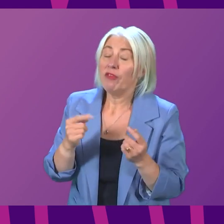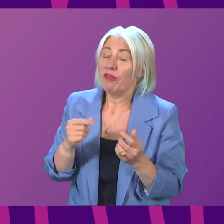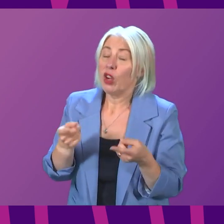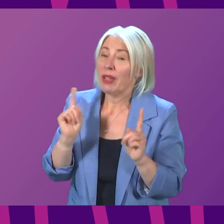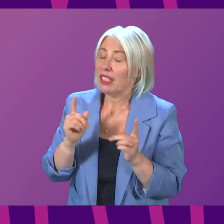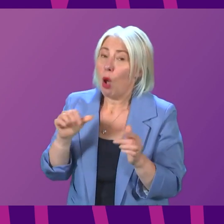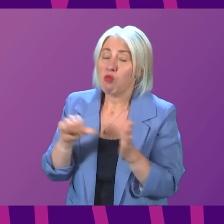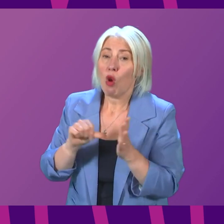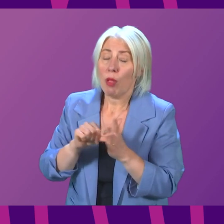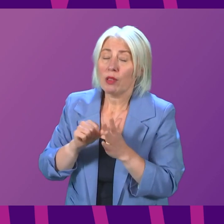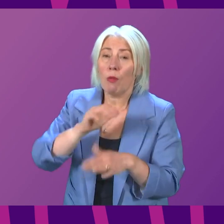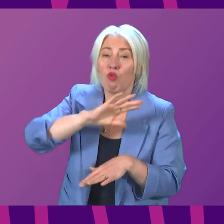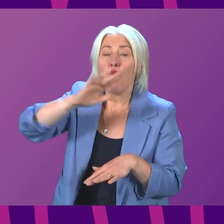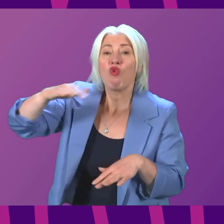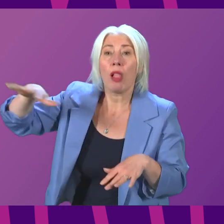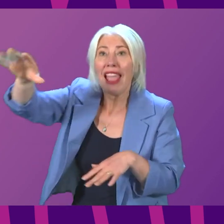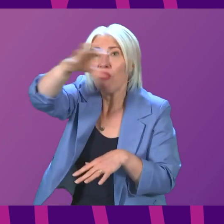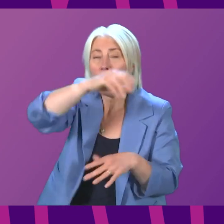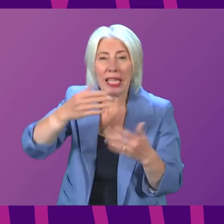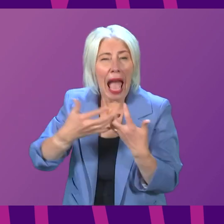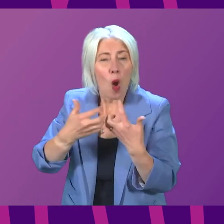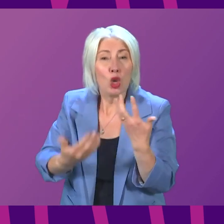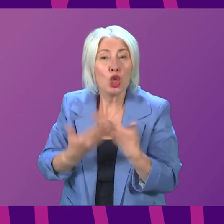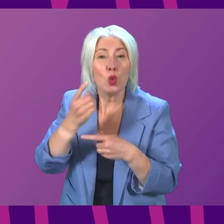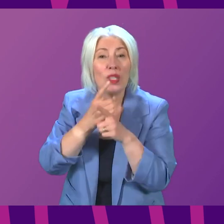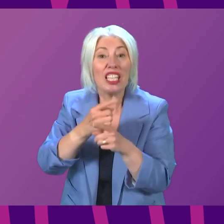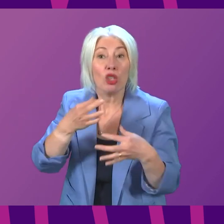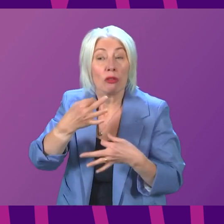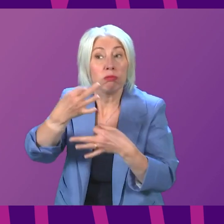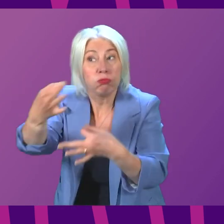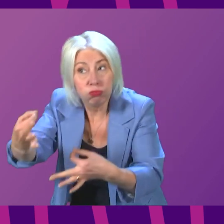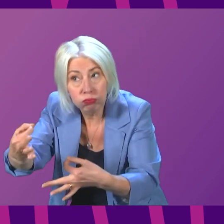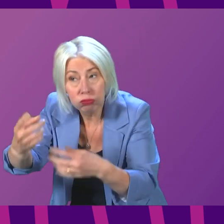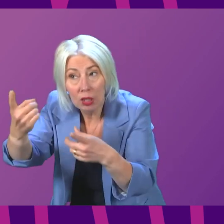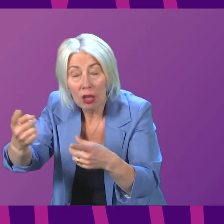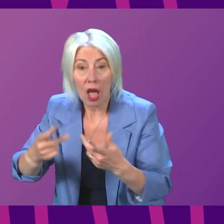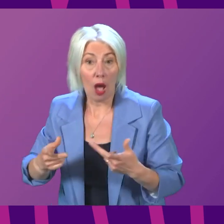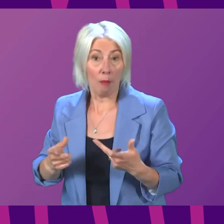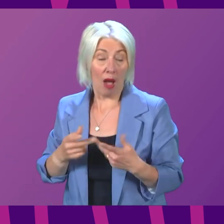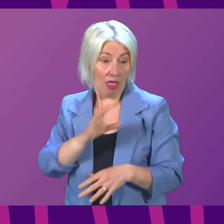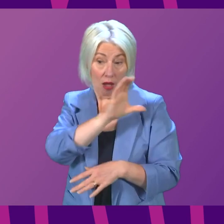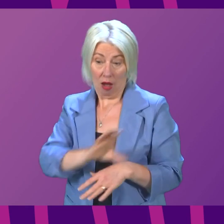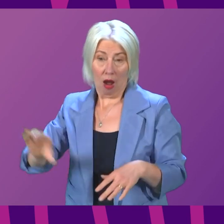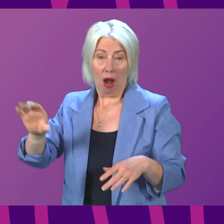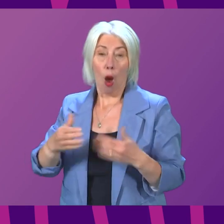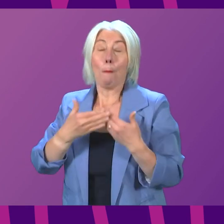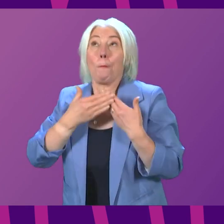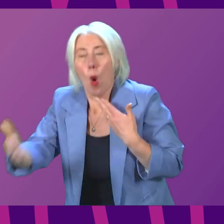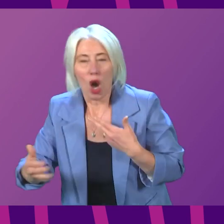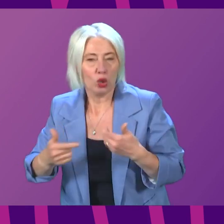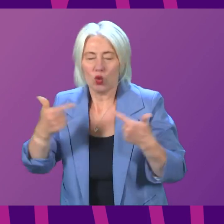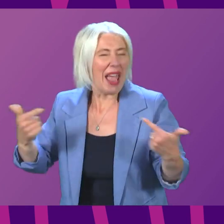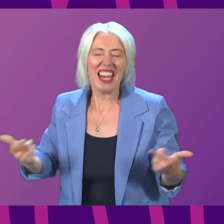down the country in our rural areas in attracting new teachers, while other parts of the country have received more new teaching graduates than they need.